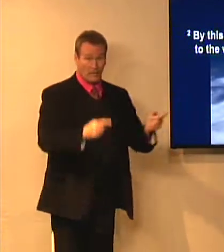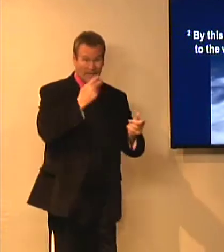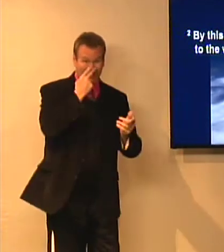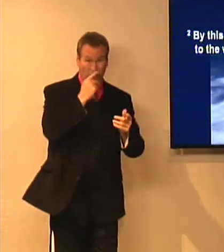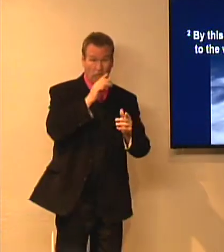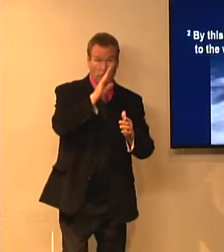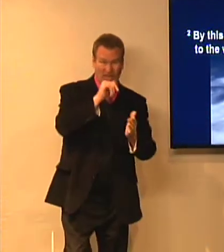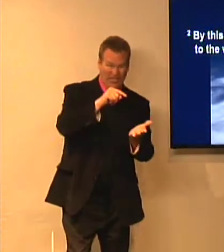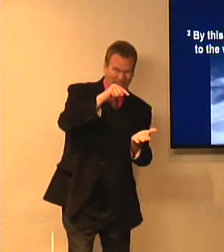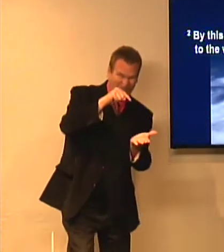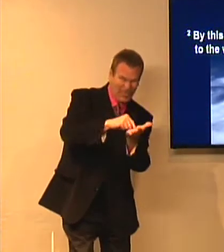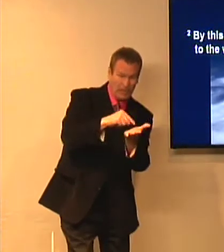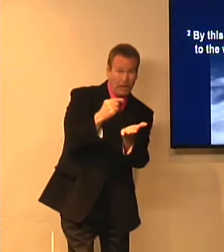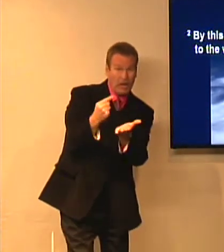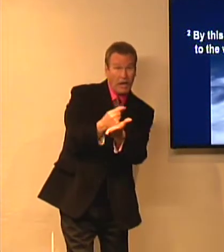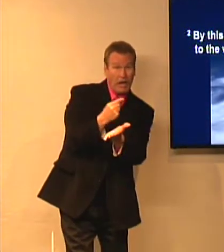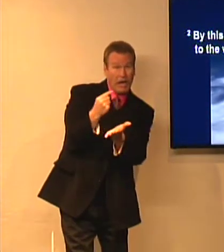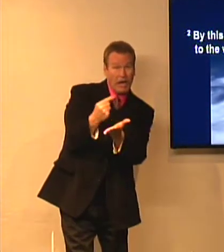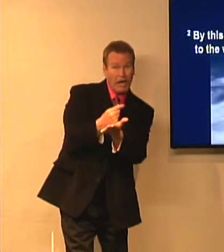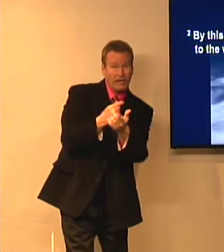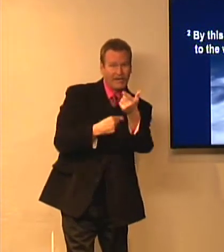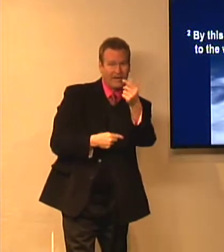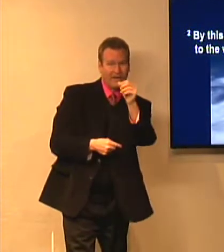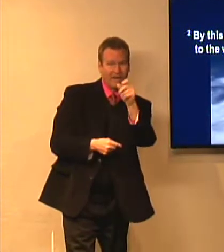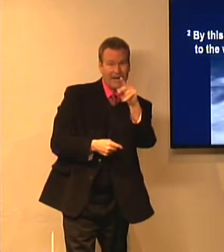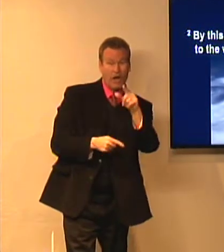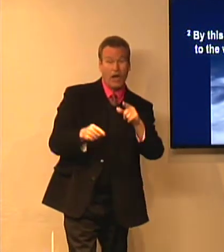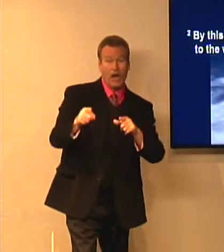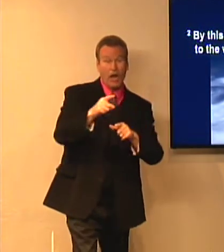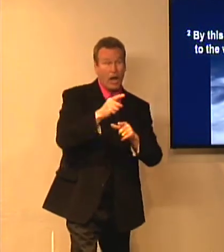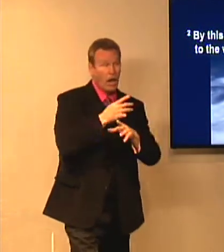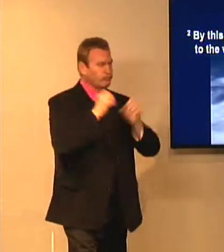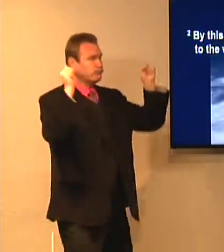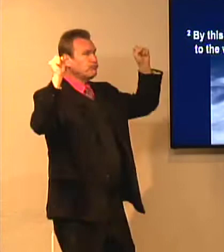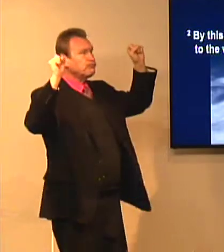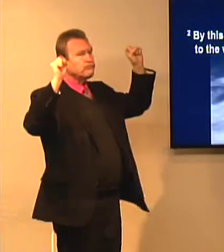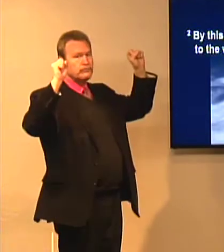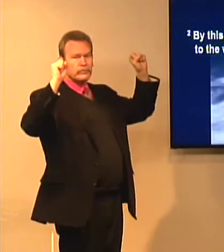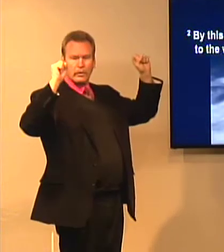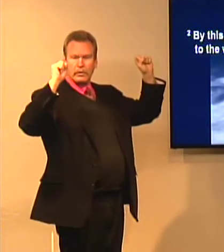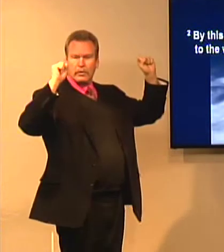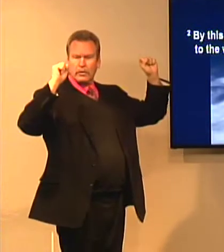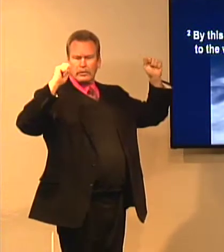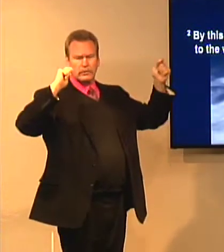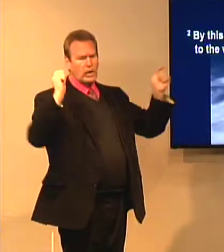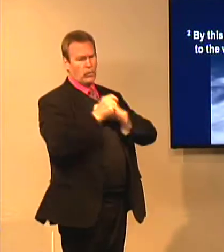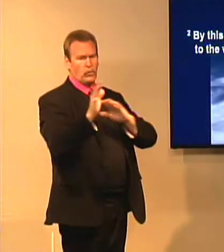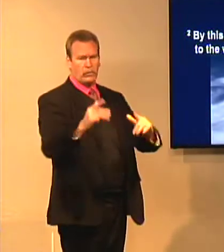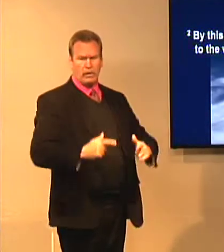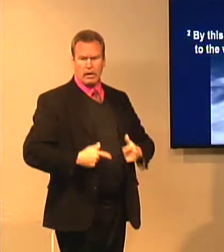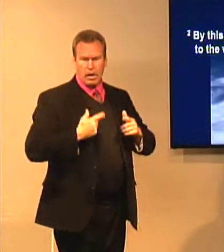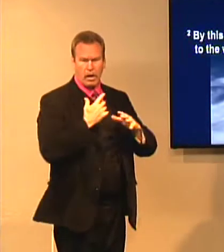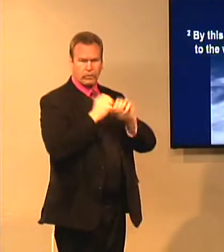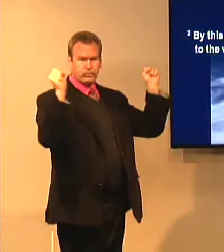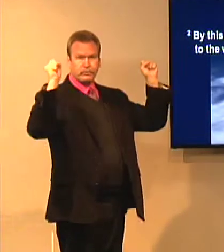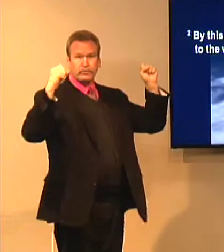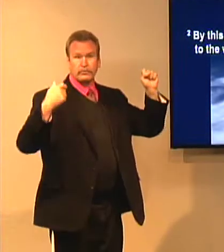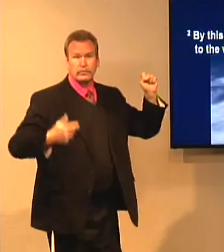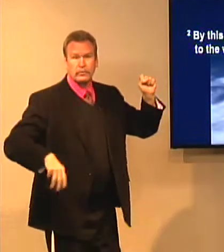It says, by this gospel, you are saved. Your life is